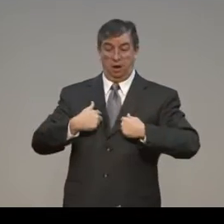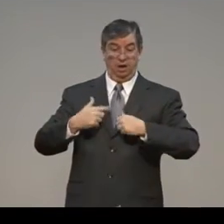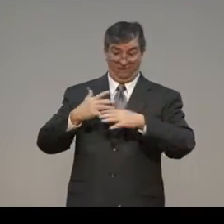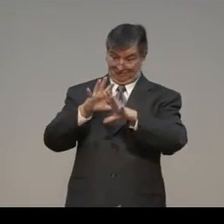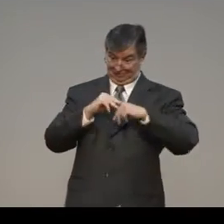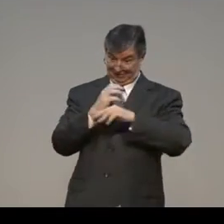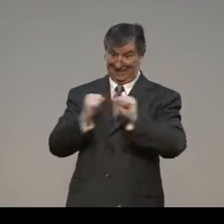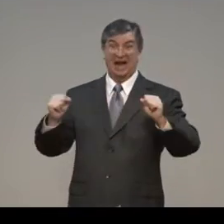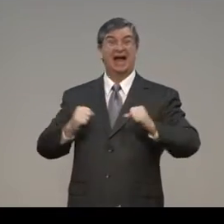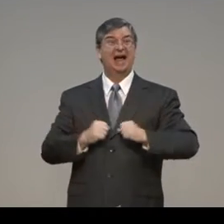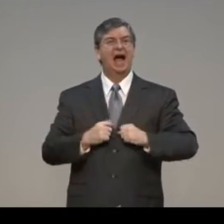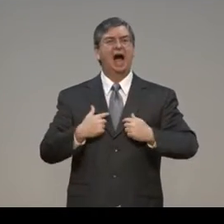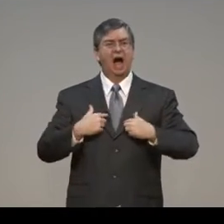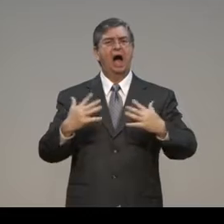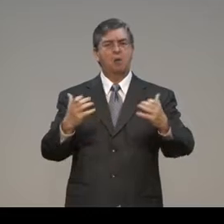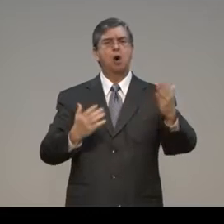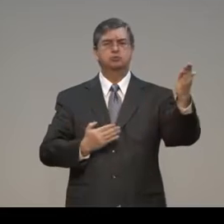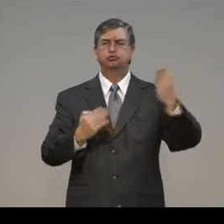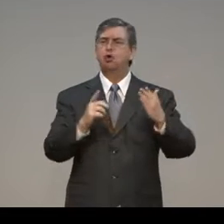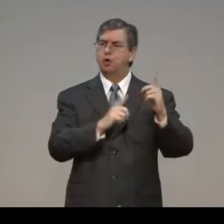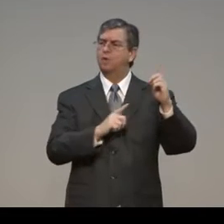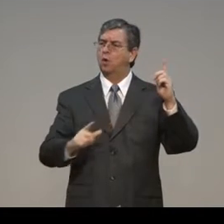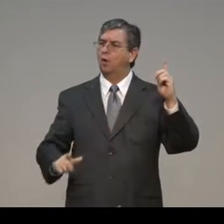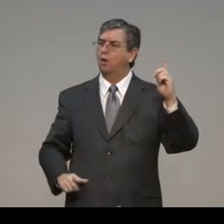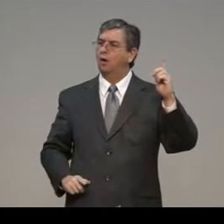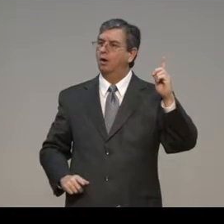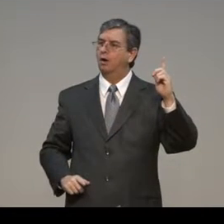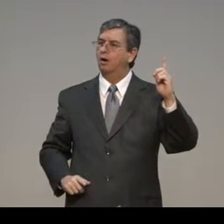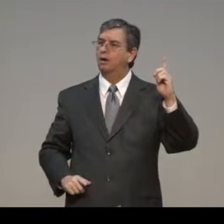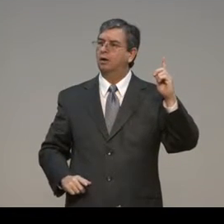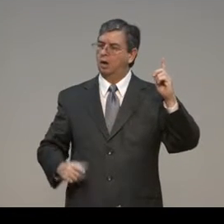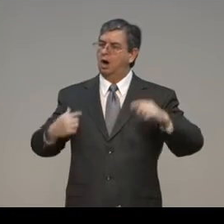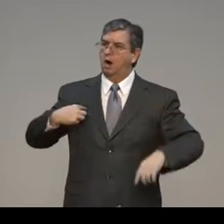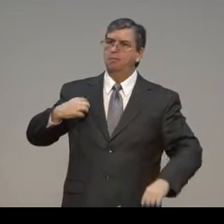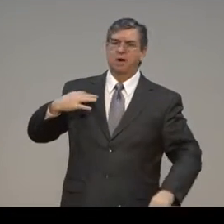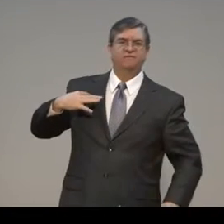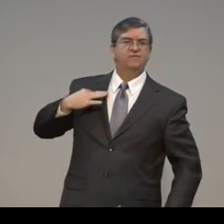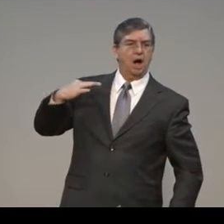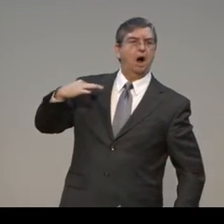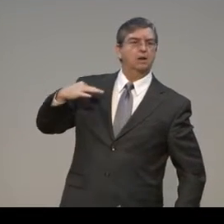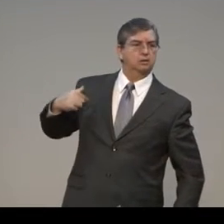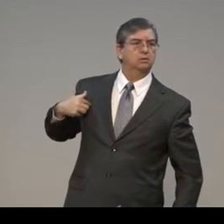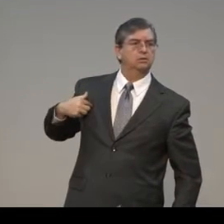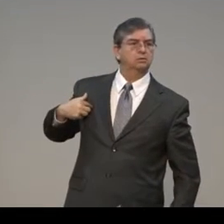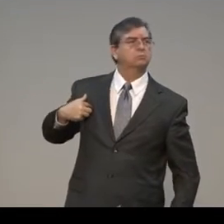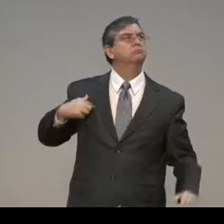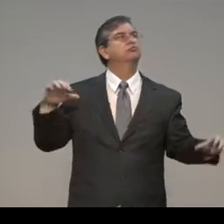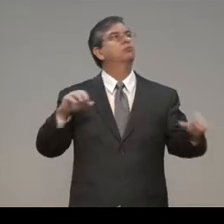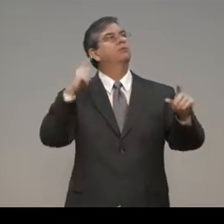agreeing on what Jesus says, that is not a lot. And when